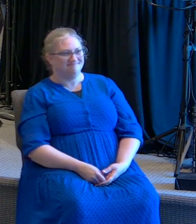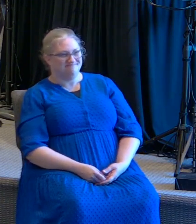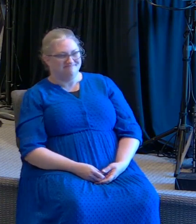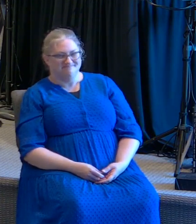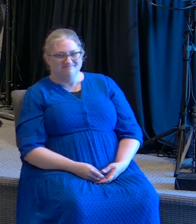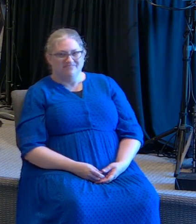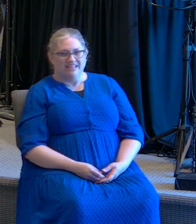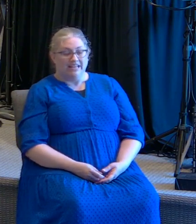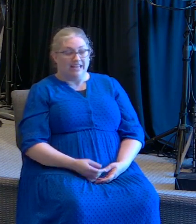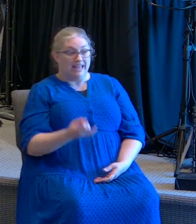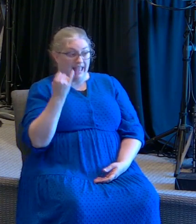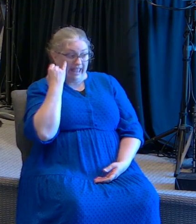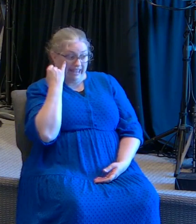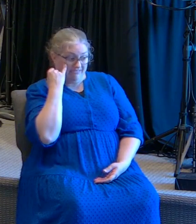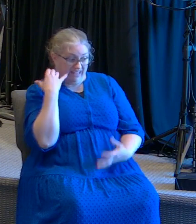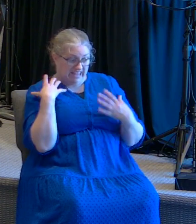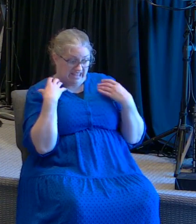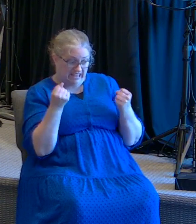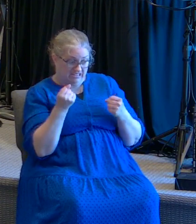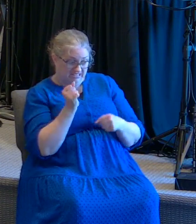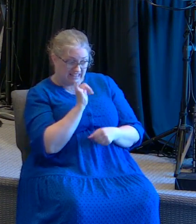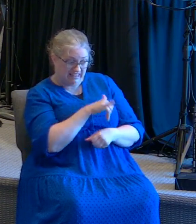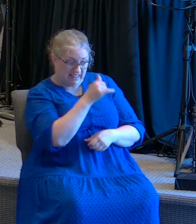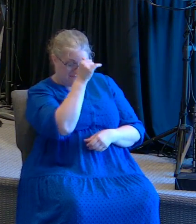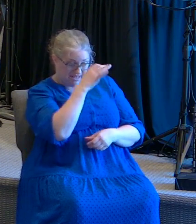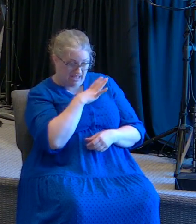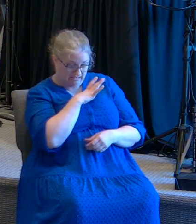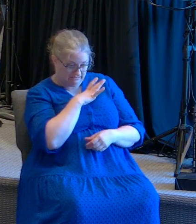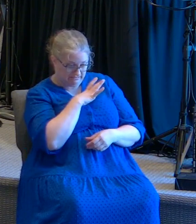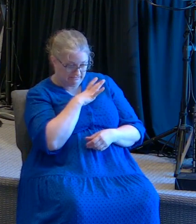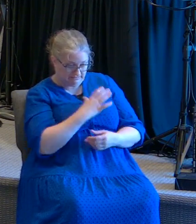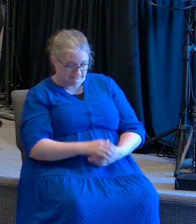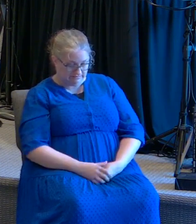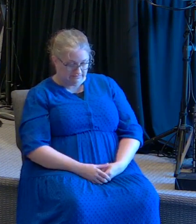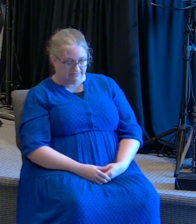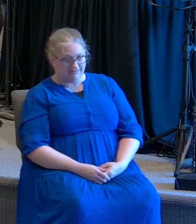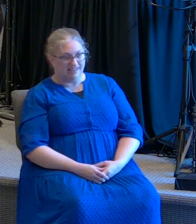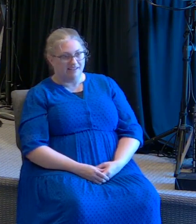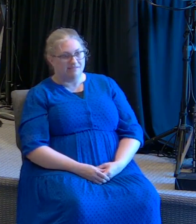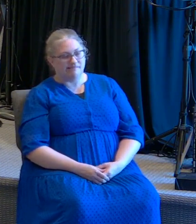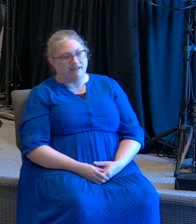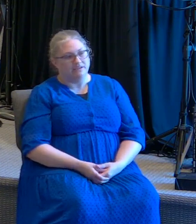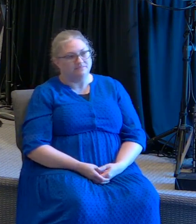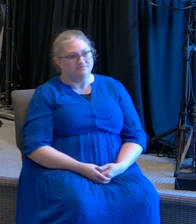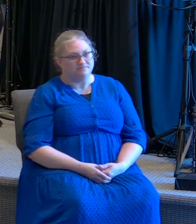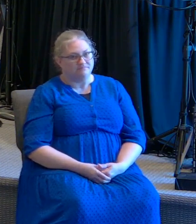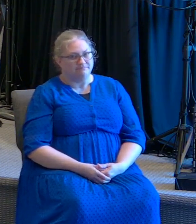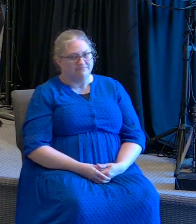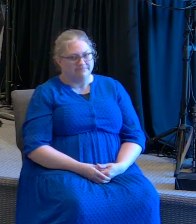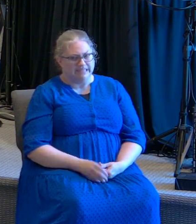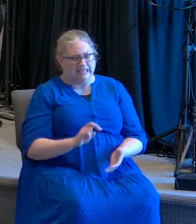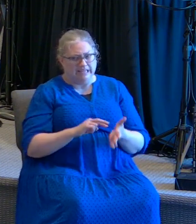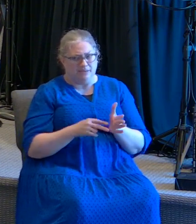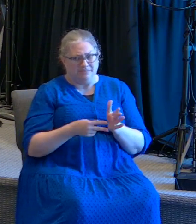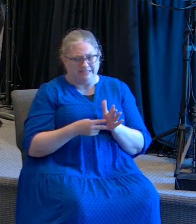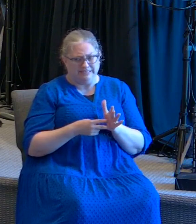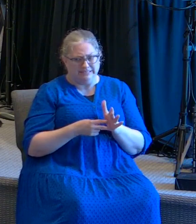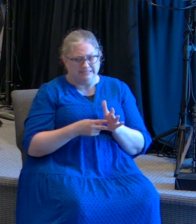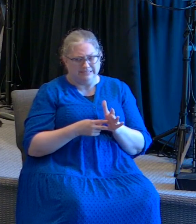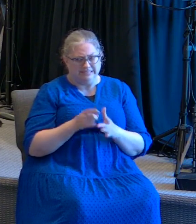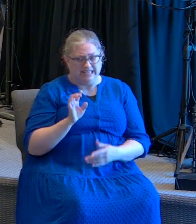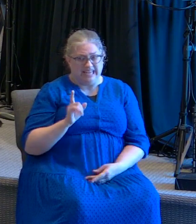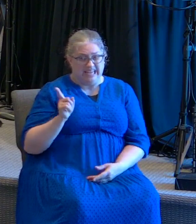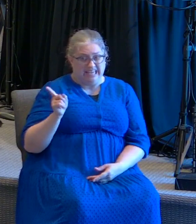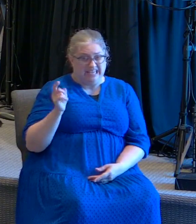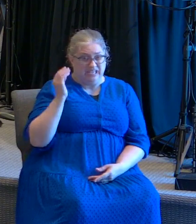So if he heals this guy, Entonces, si sana al hombre al paralítico, That means he knows exactly what